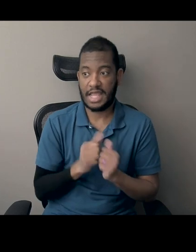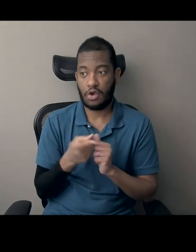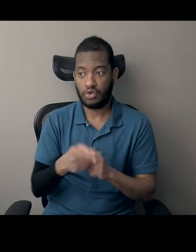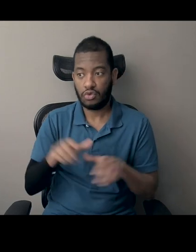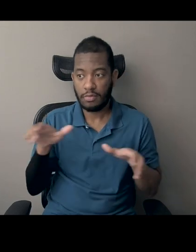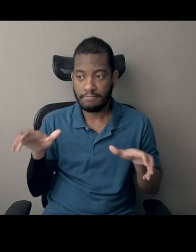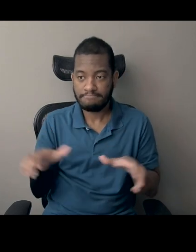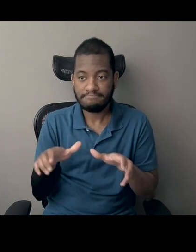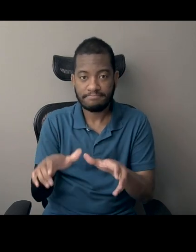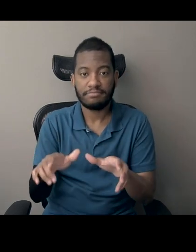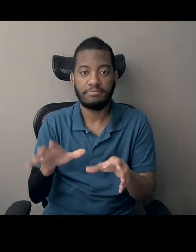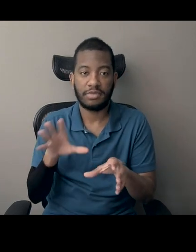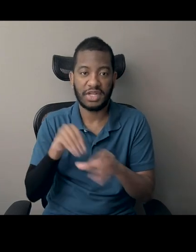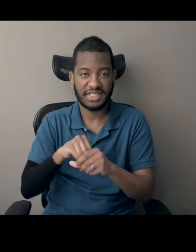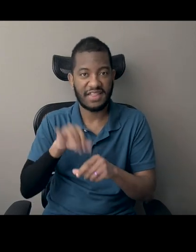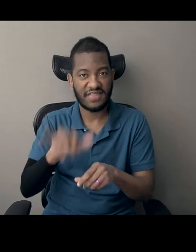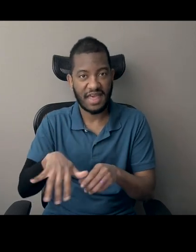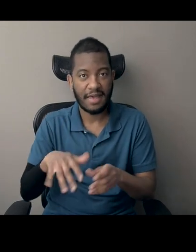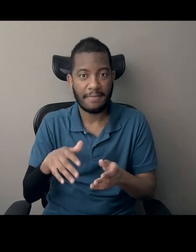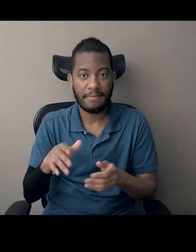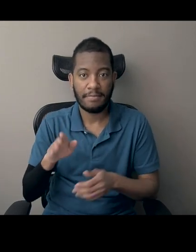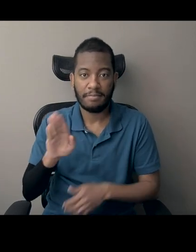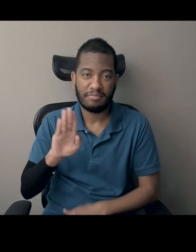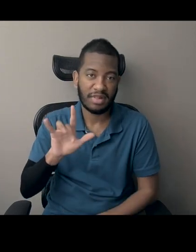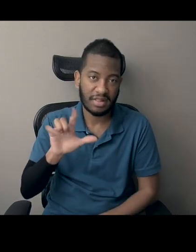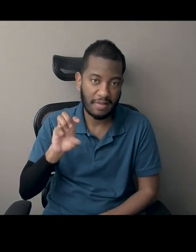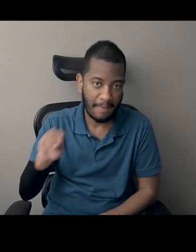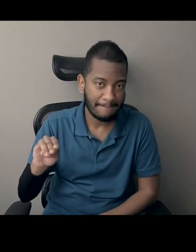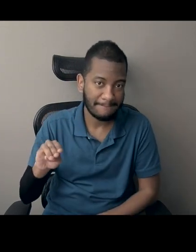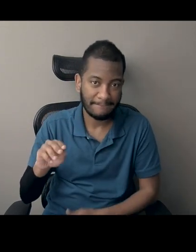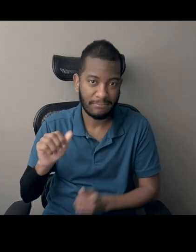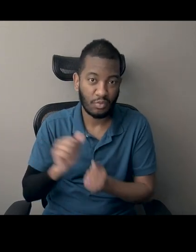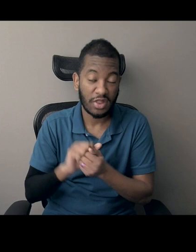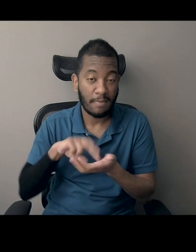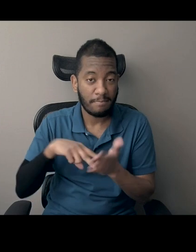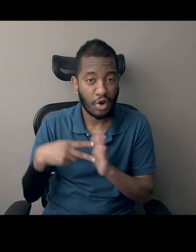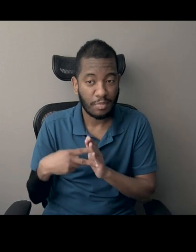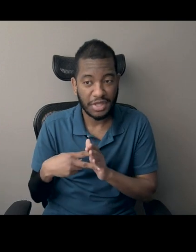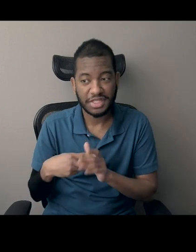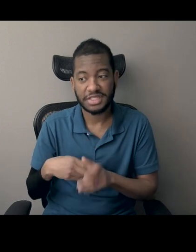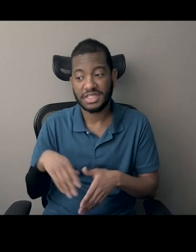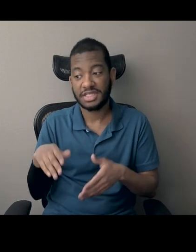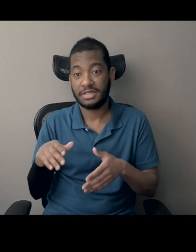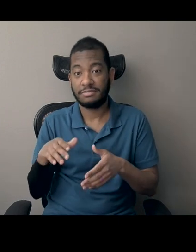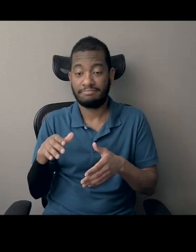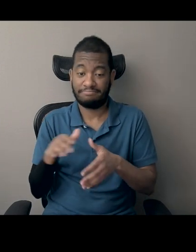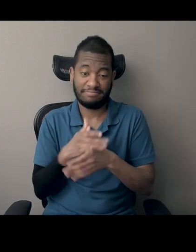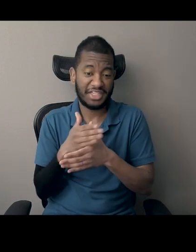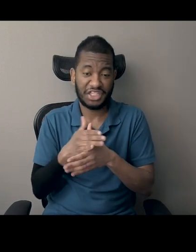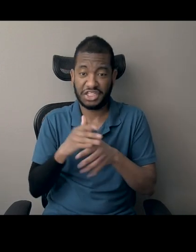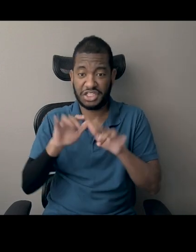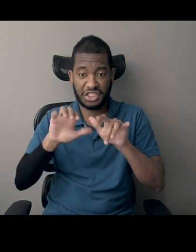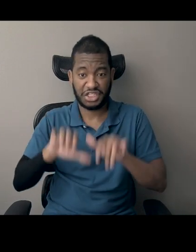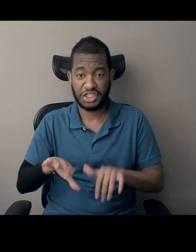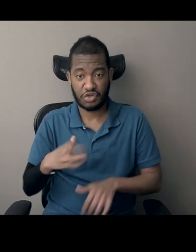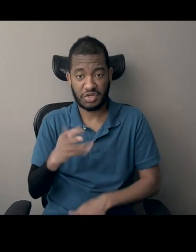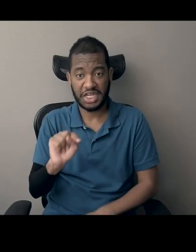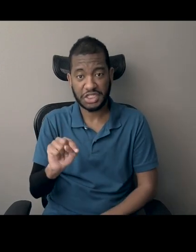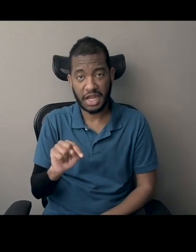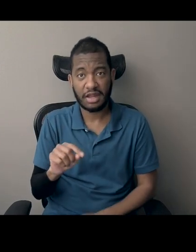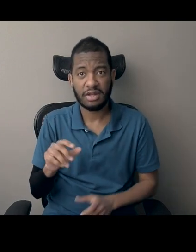share in the chat right now, the report back form. We'd love to hear from you. What are you doing? What are your colleagues doing? What is happening